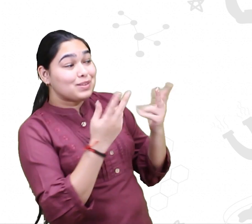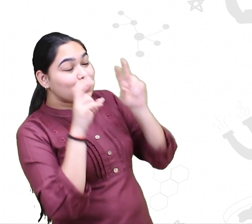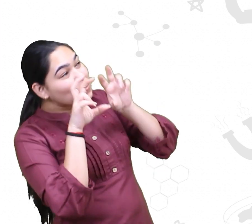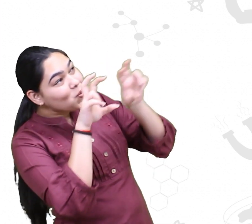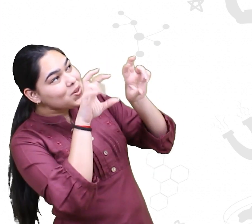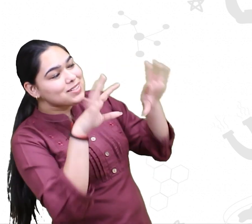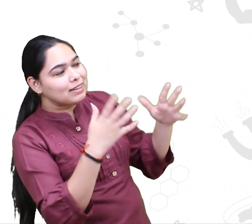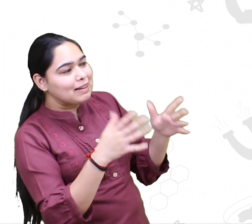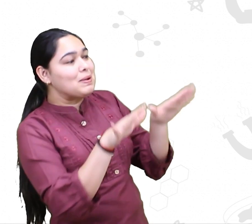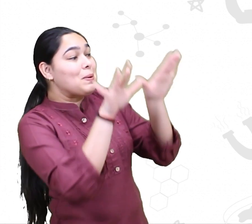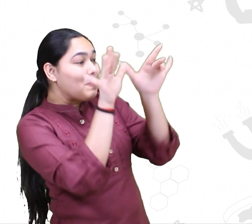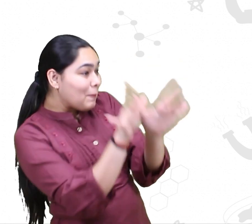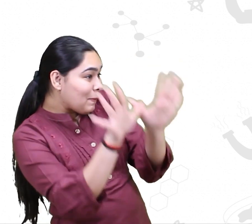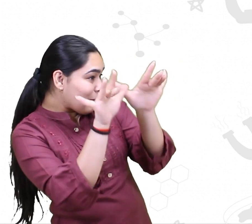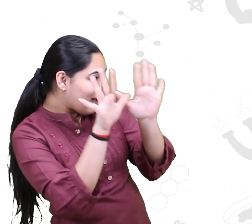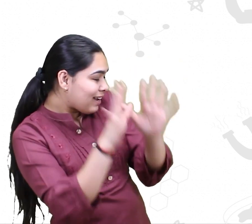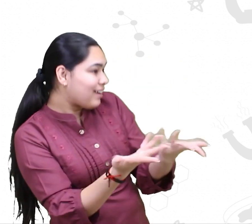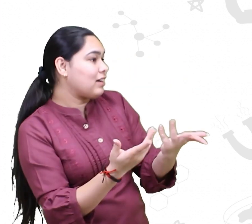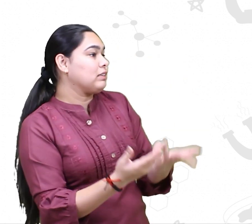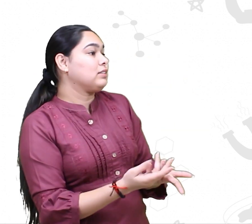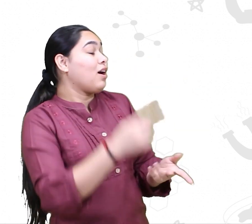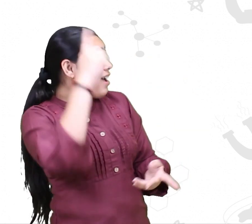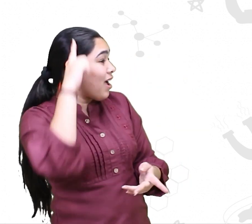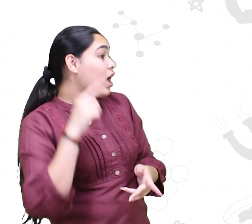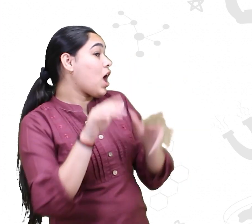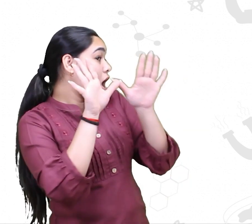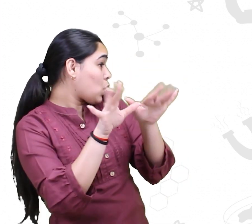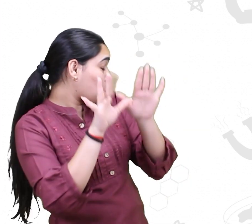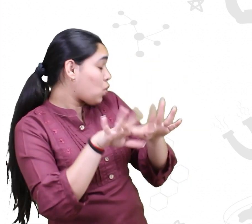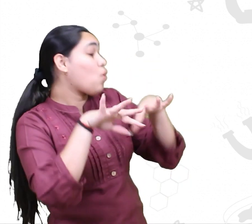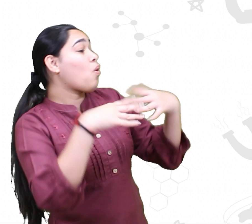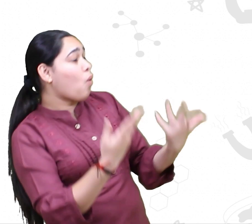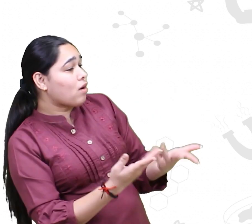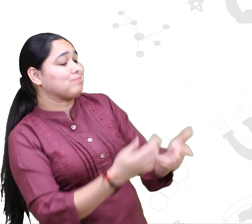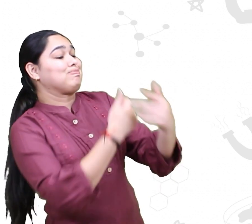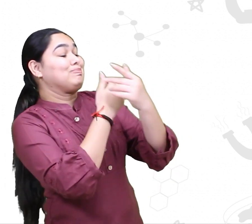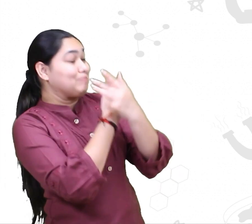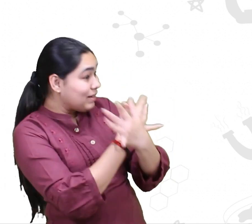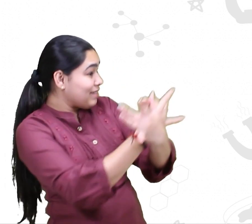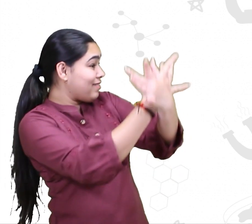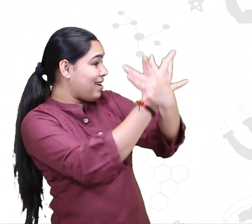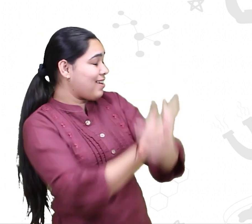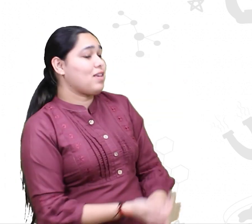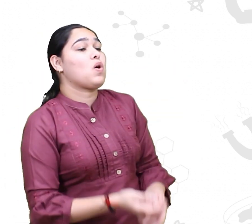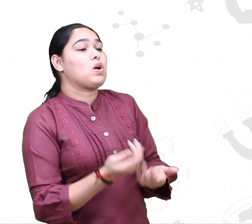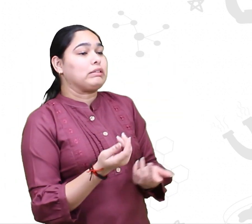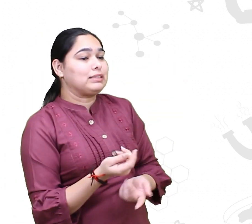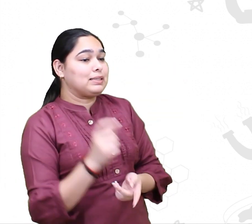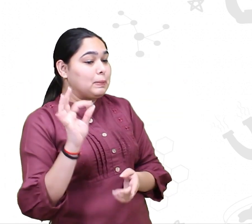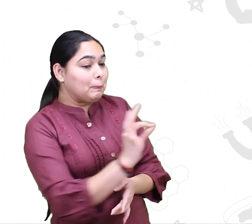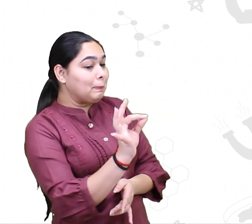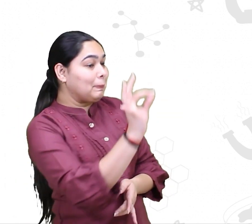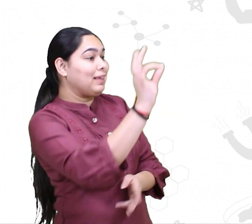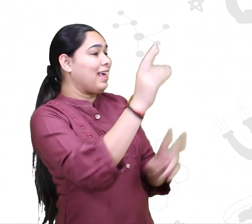going on. It's not wrong. It's very important. And you should be able to justify it based on what you have listened just